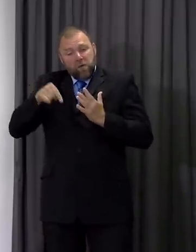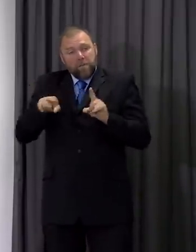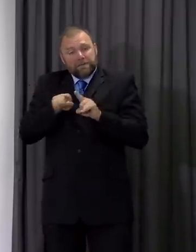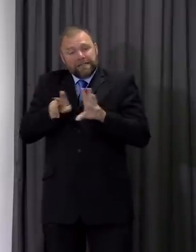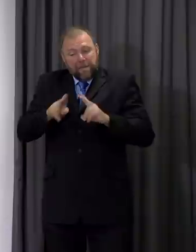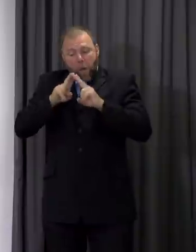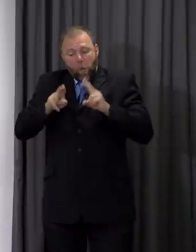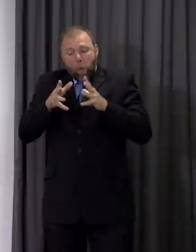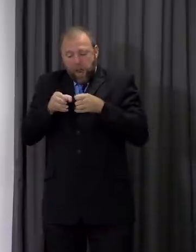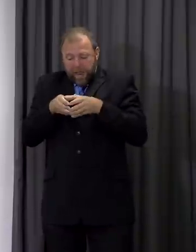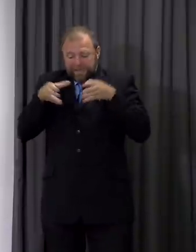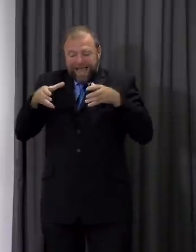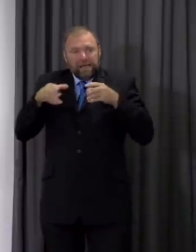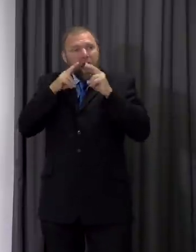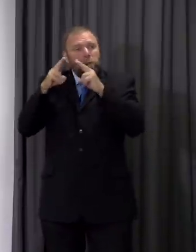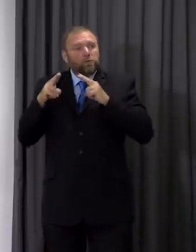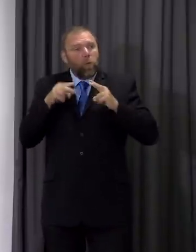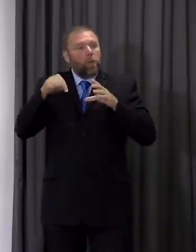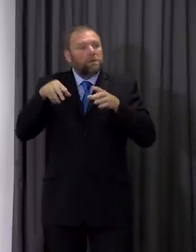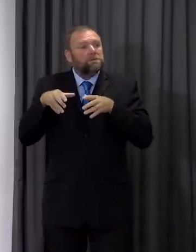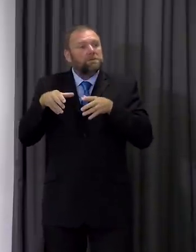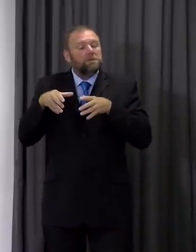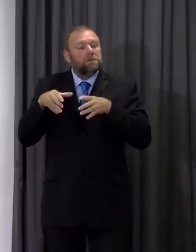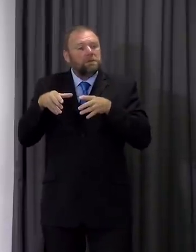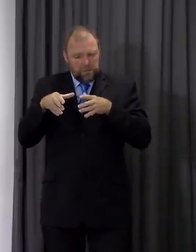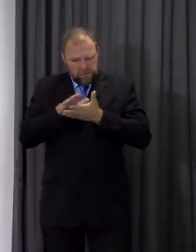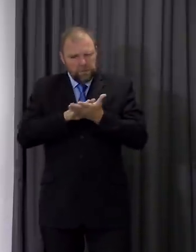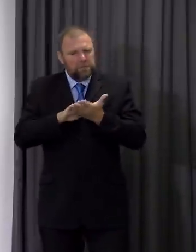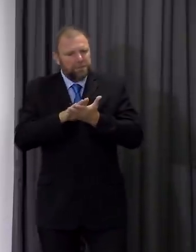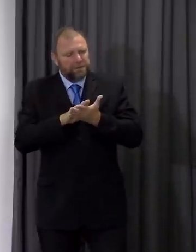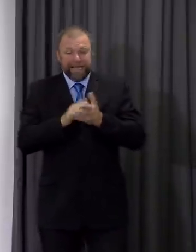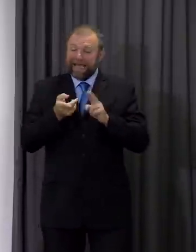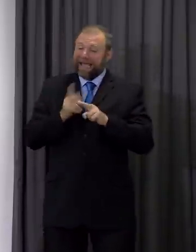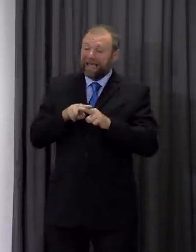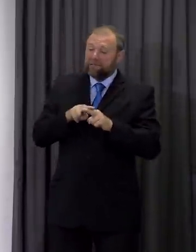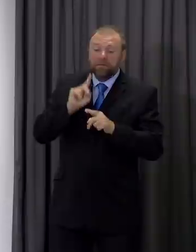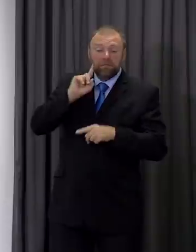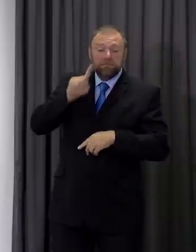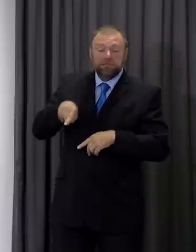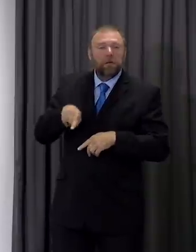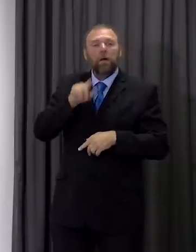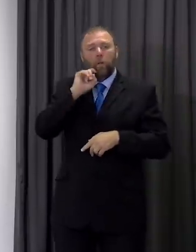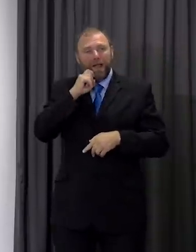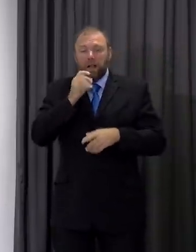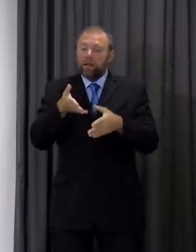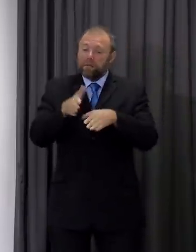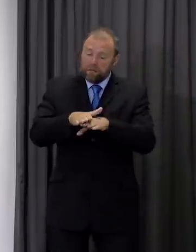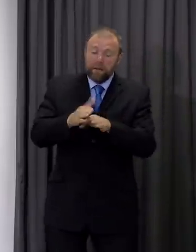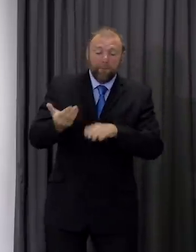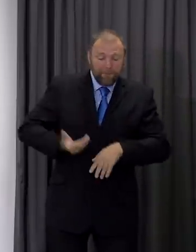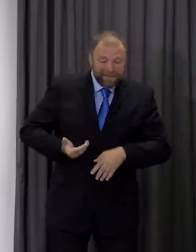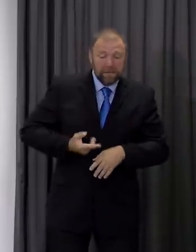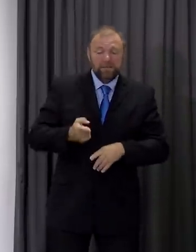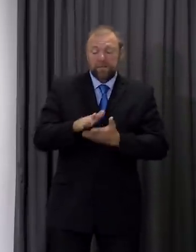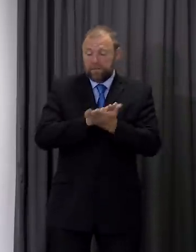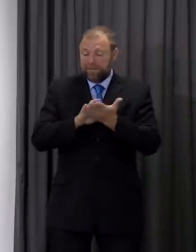number of cases, but all of the consequences in closing down a range of businesses. That has consequences for people's livelihood. There's